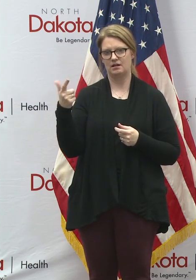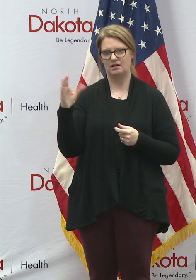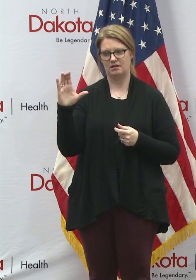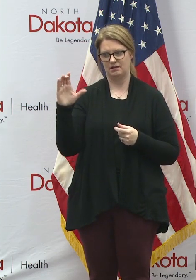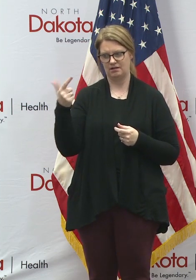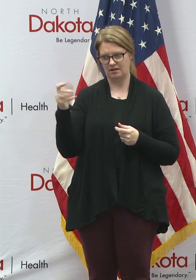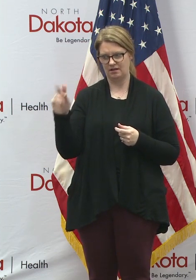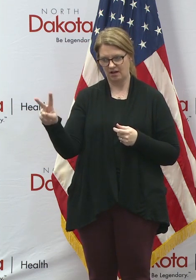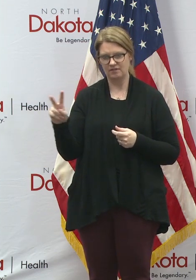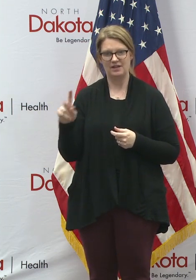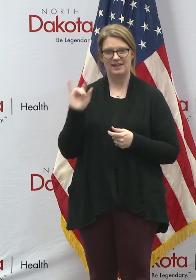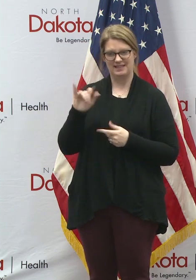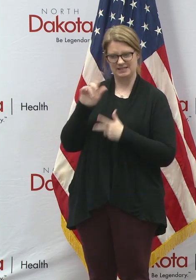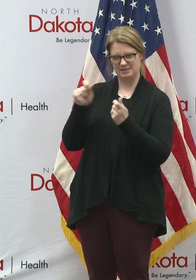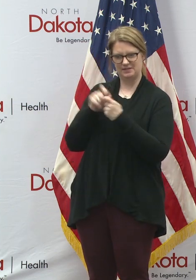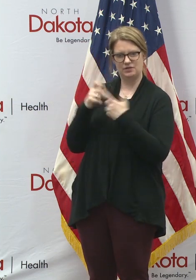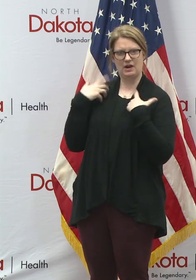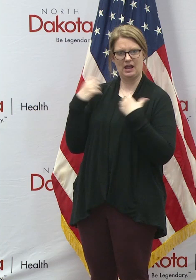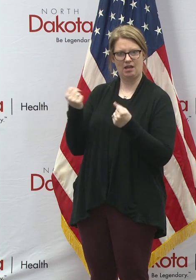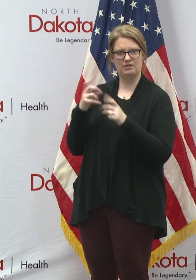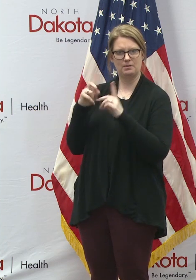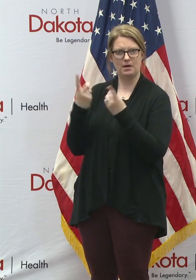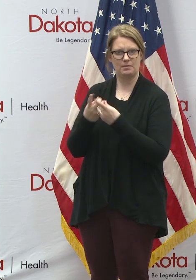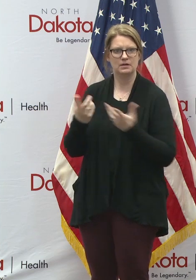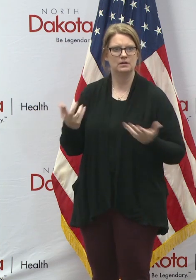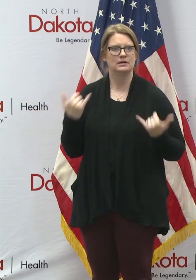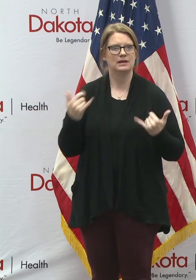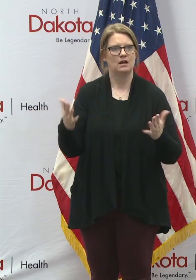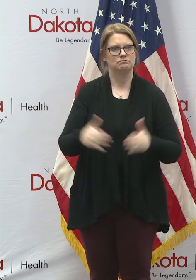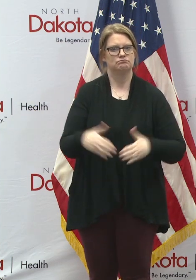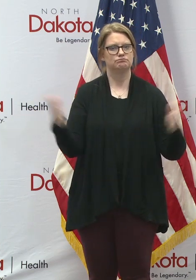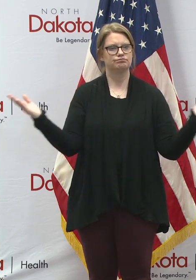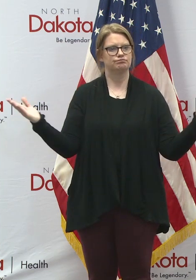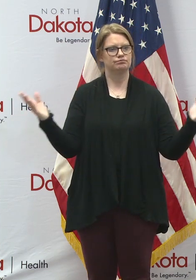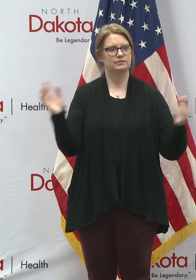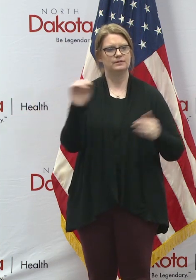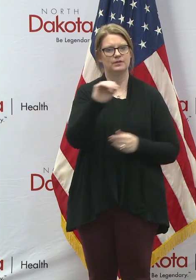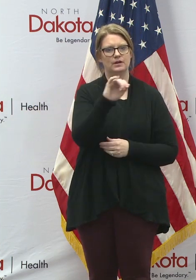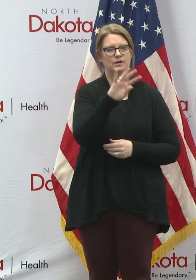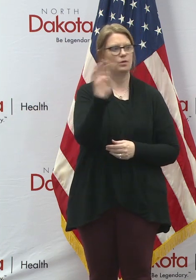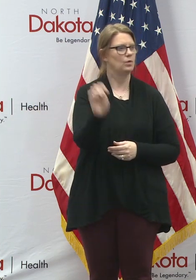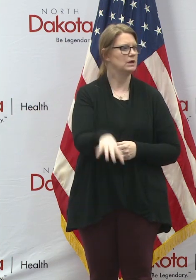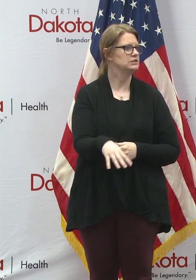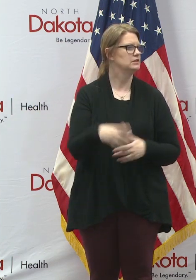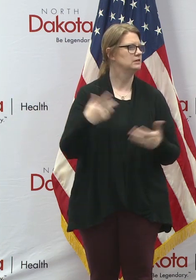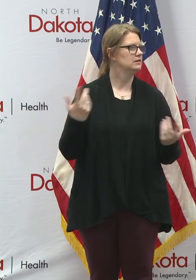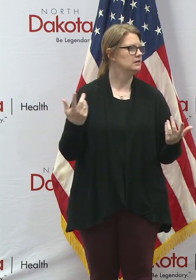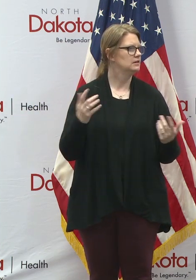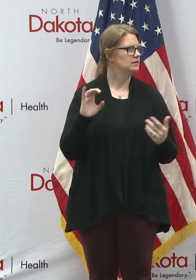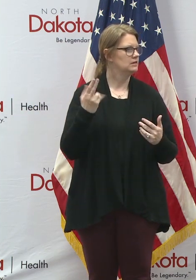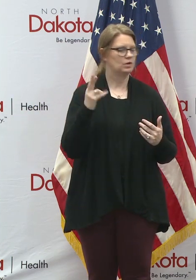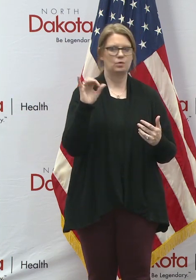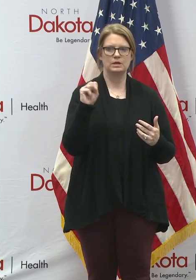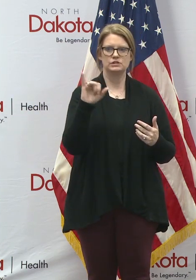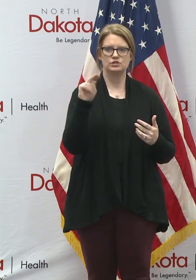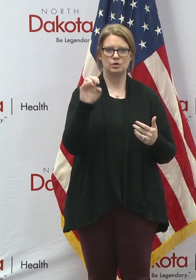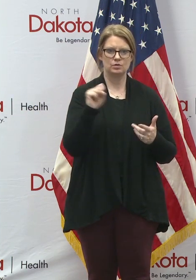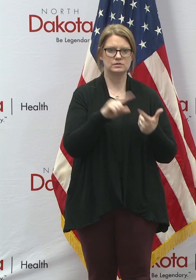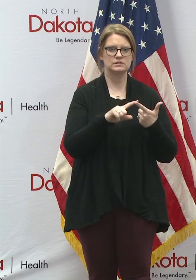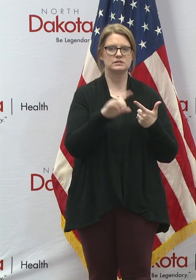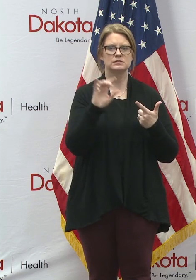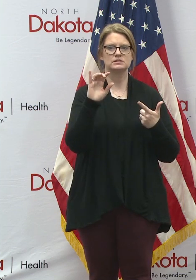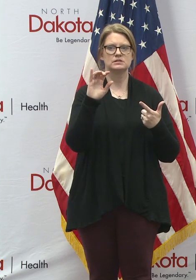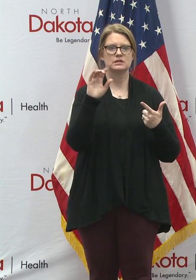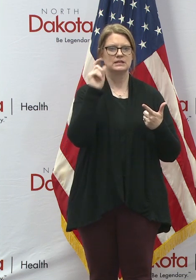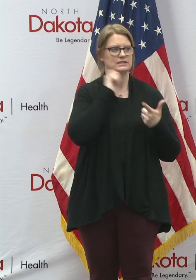health department. That ends our briefing today and we'll open for questions. And I see that we've got Chris Jones, Secretary Jaeger,